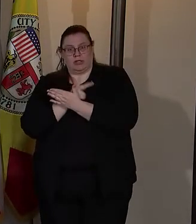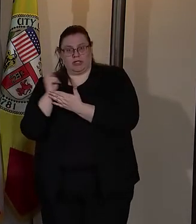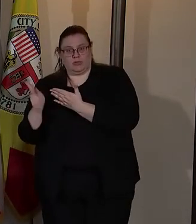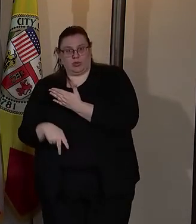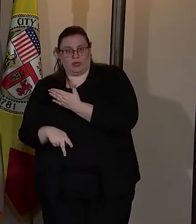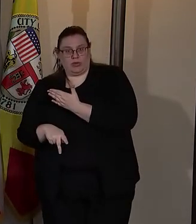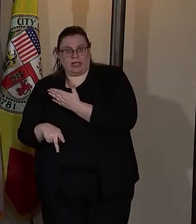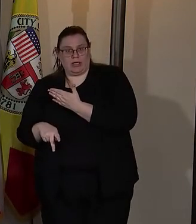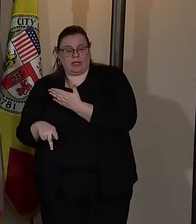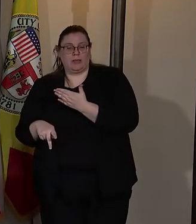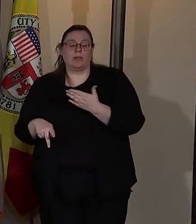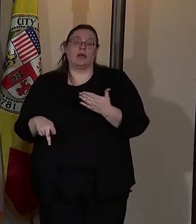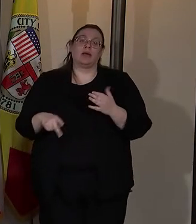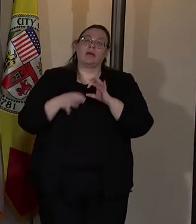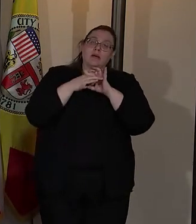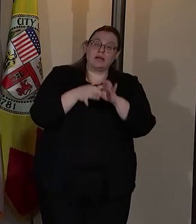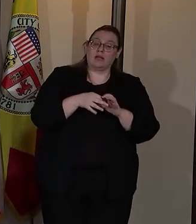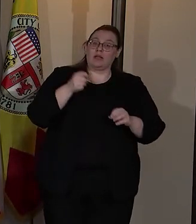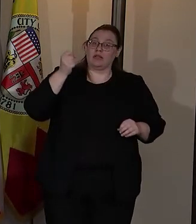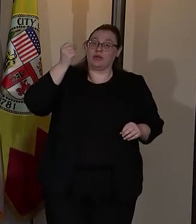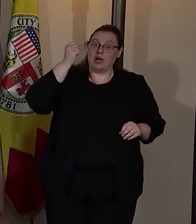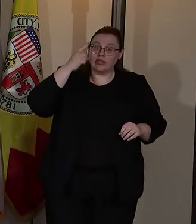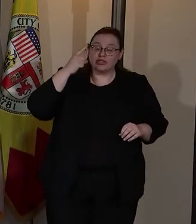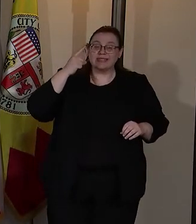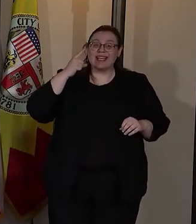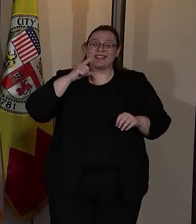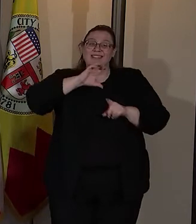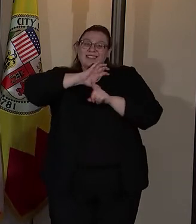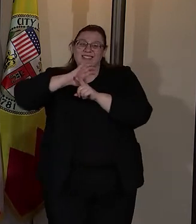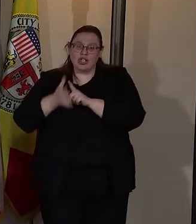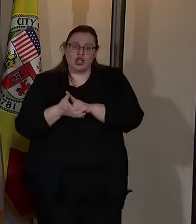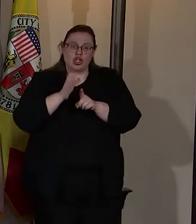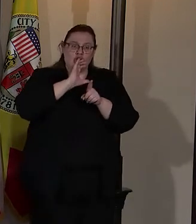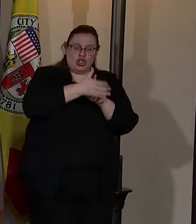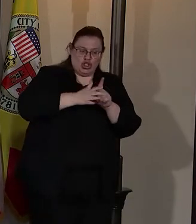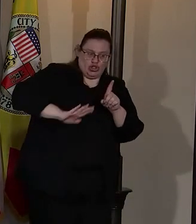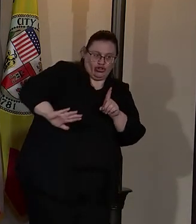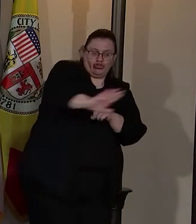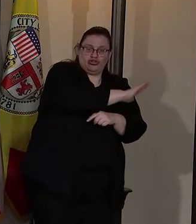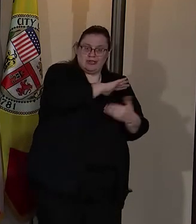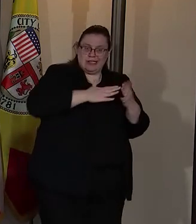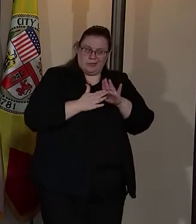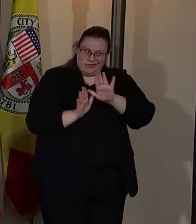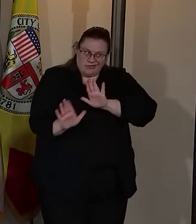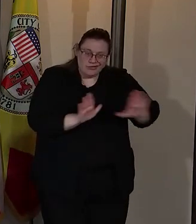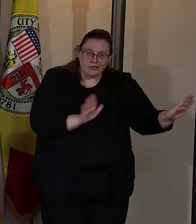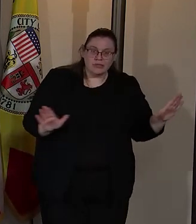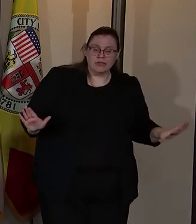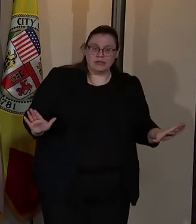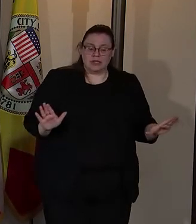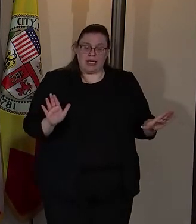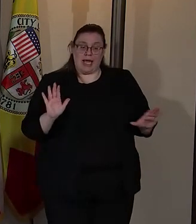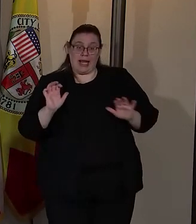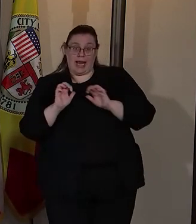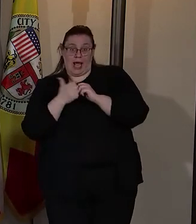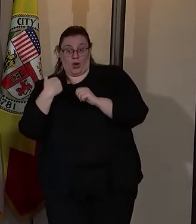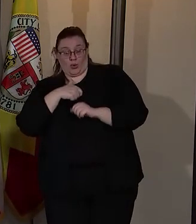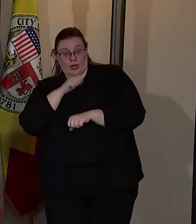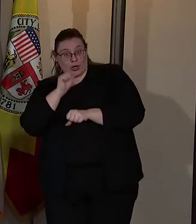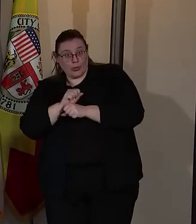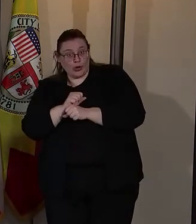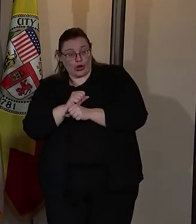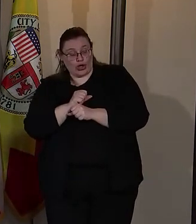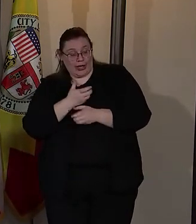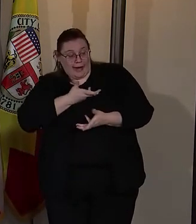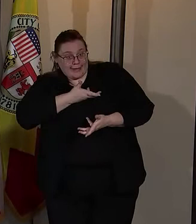This is about understanding the cultures of the communities and adjusting how we work and